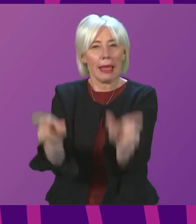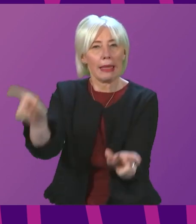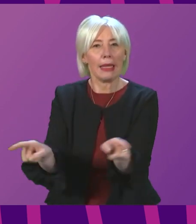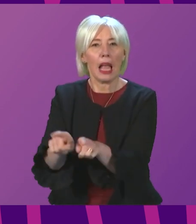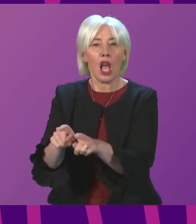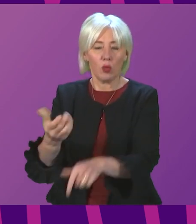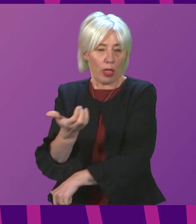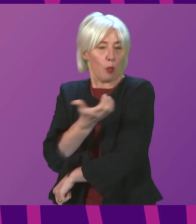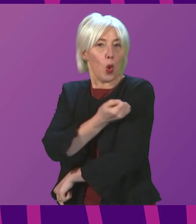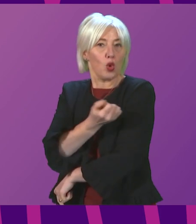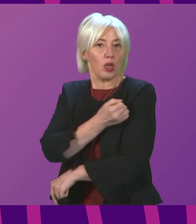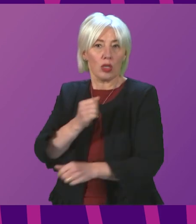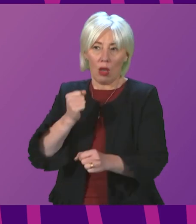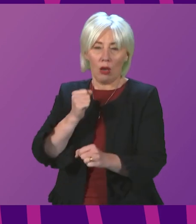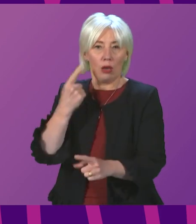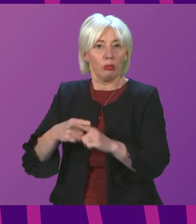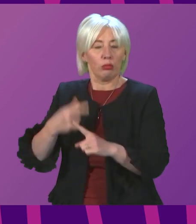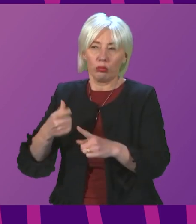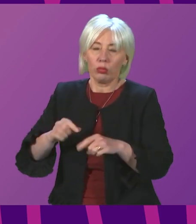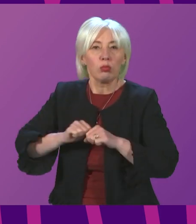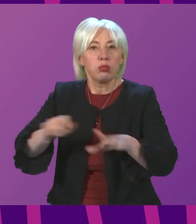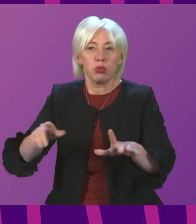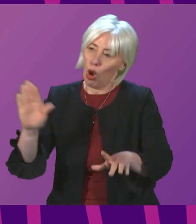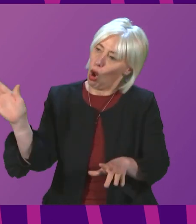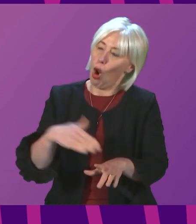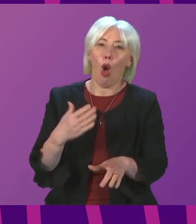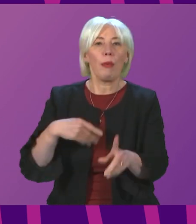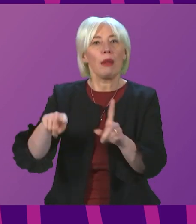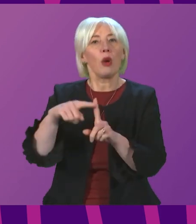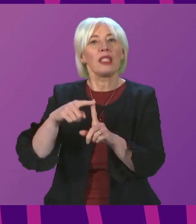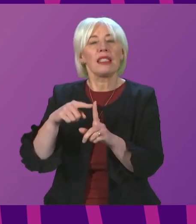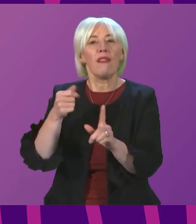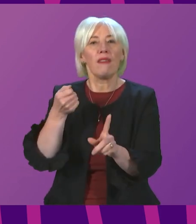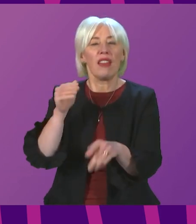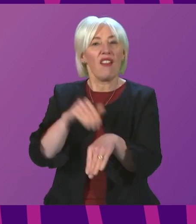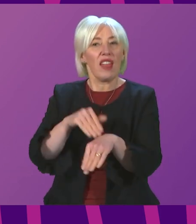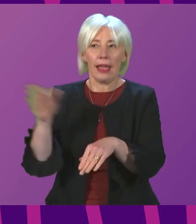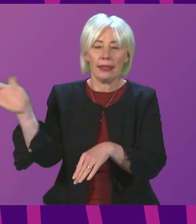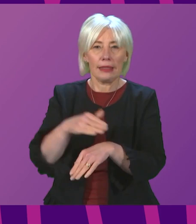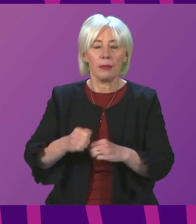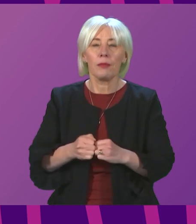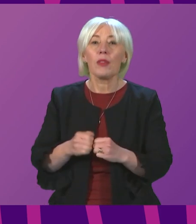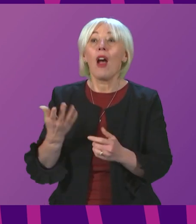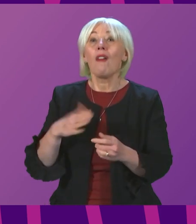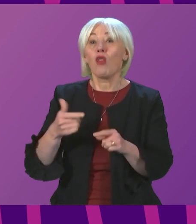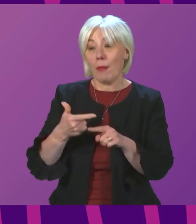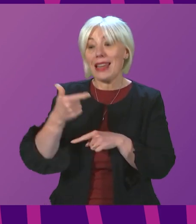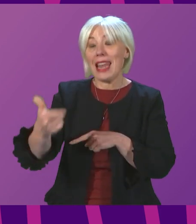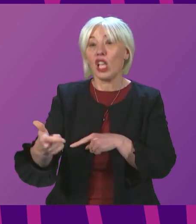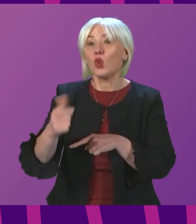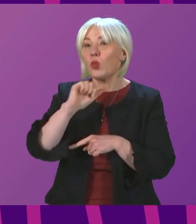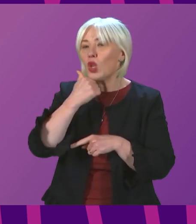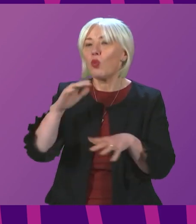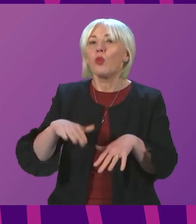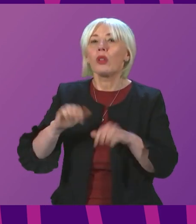of booster vaccines have had a positive impact. As a result, I will indicate that from next week we will begin